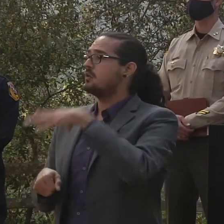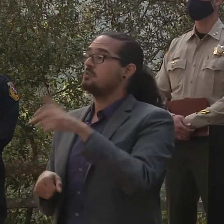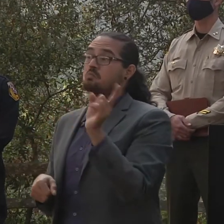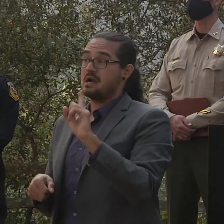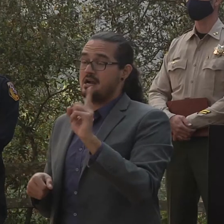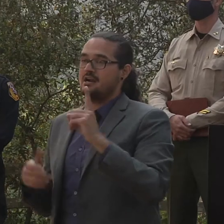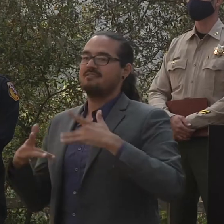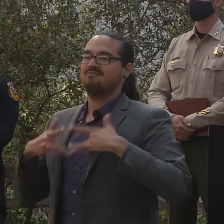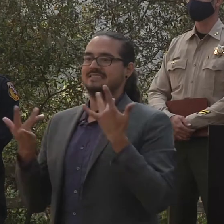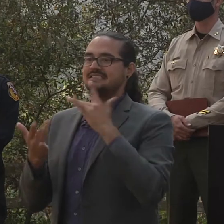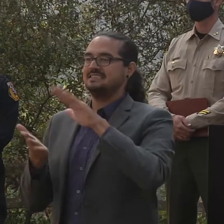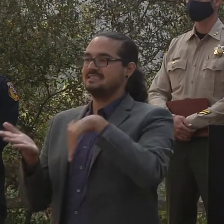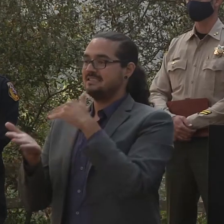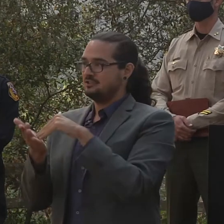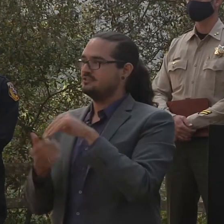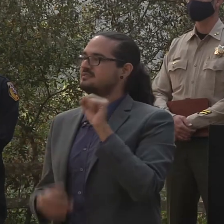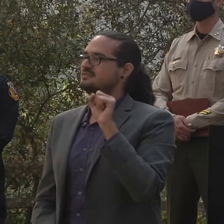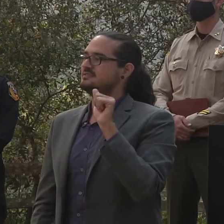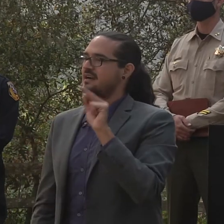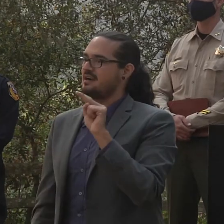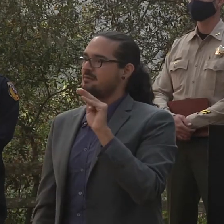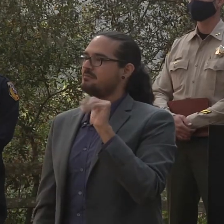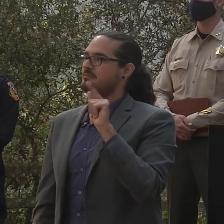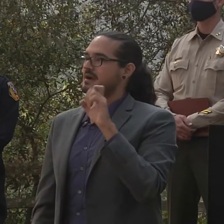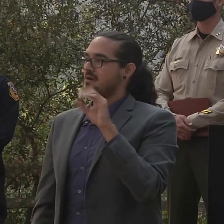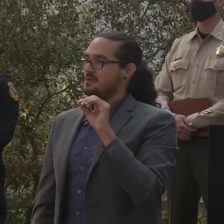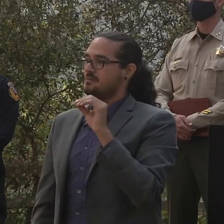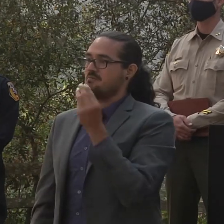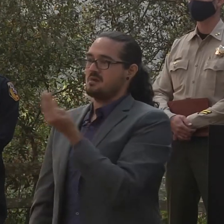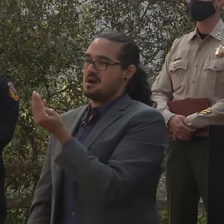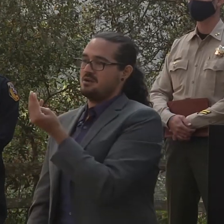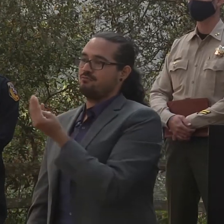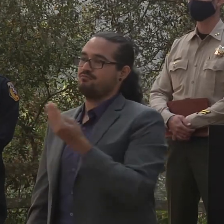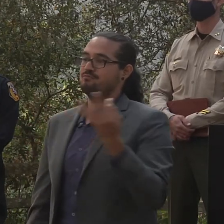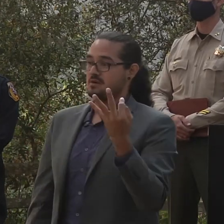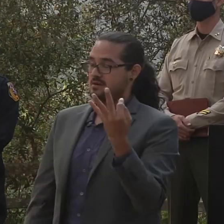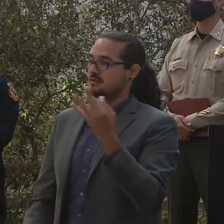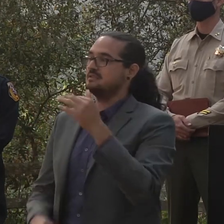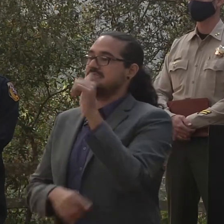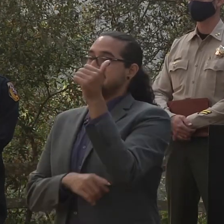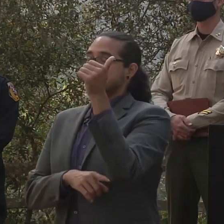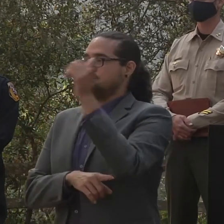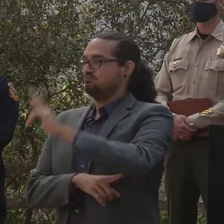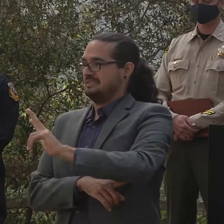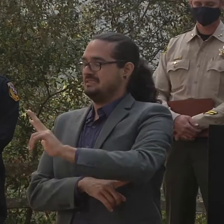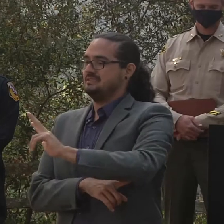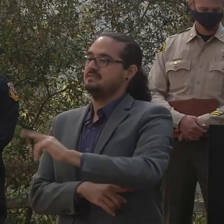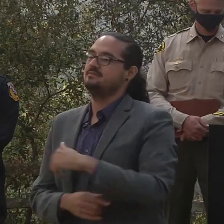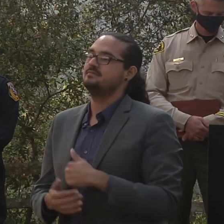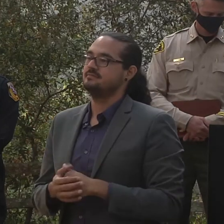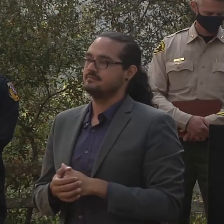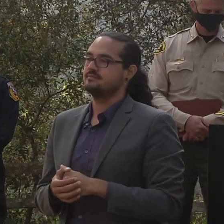from 10 a.m. to 3 p.m. And for now, they're asking that only these items be donated.